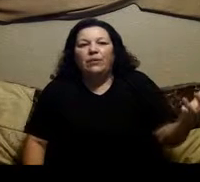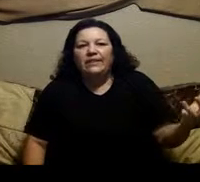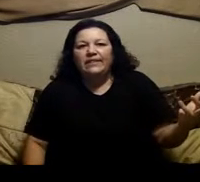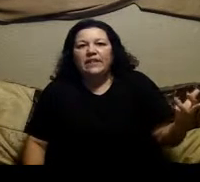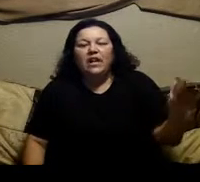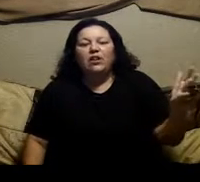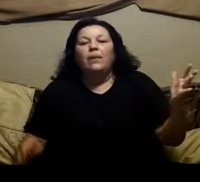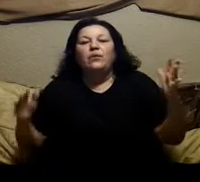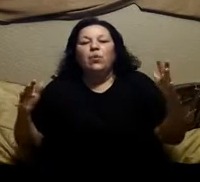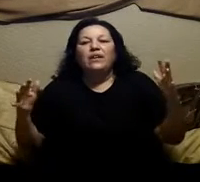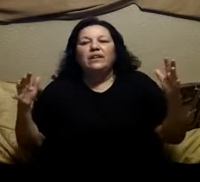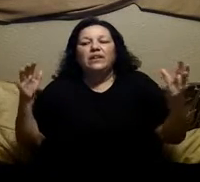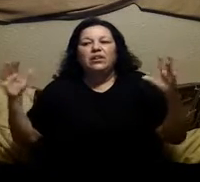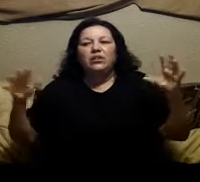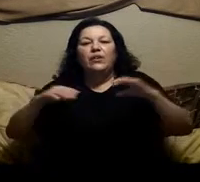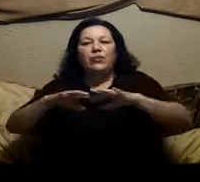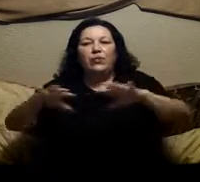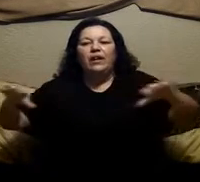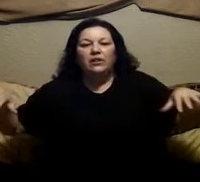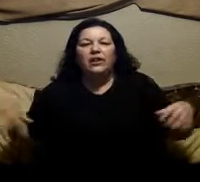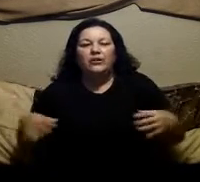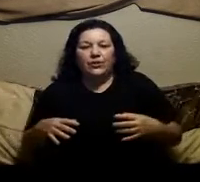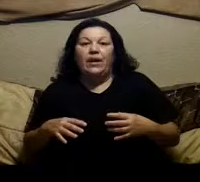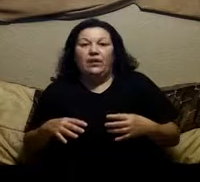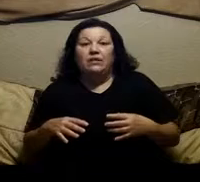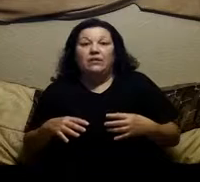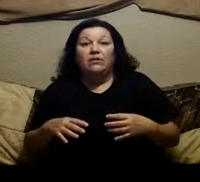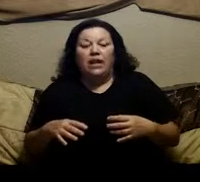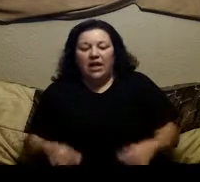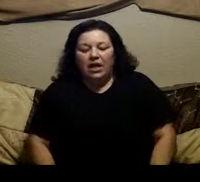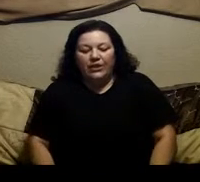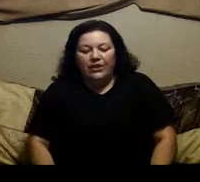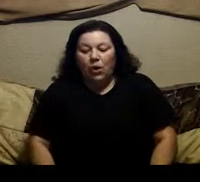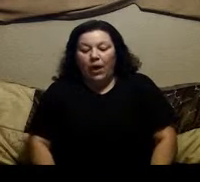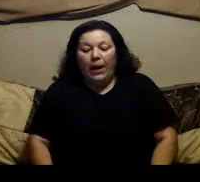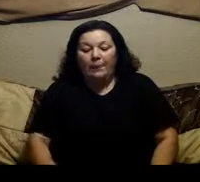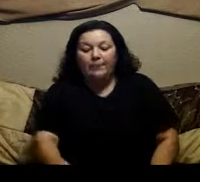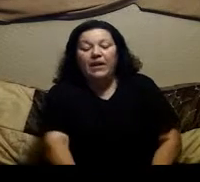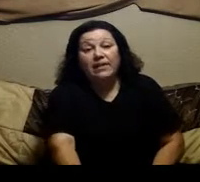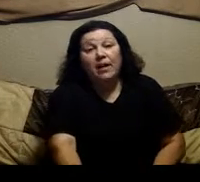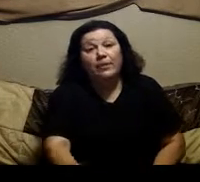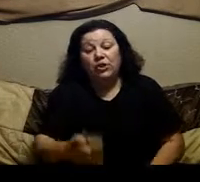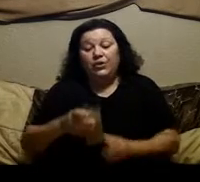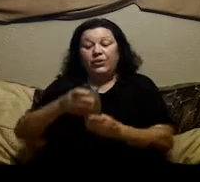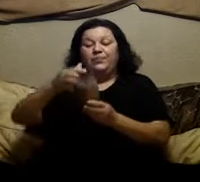won't listen you know i mean what you also got to look at your surroundings okay so um now i'm going to show you